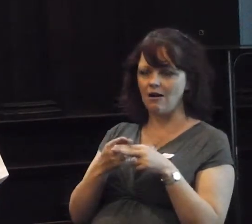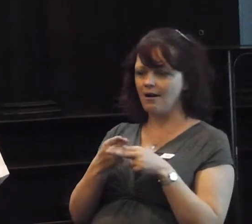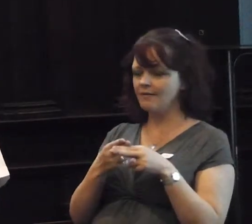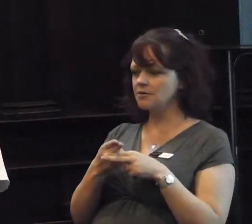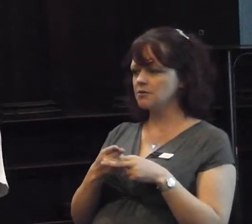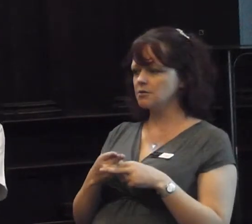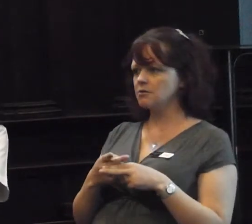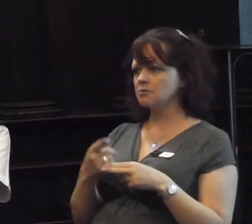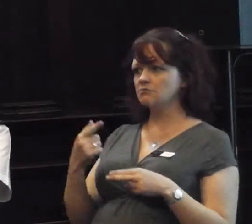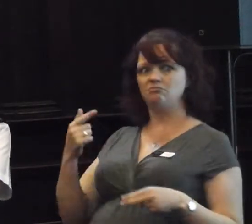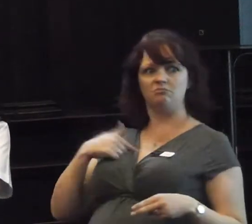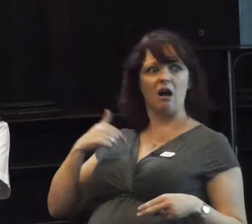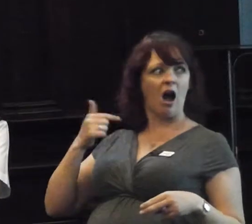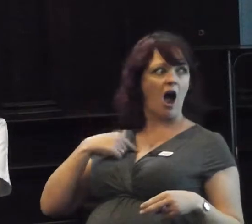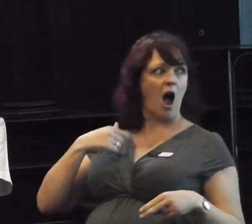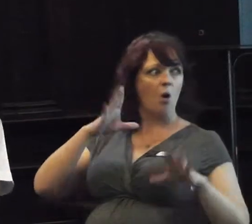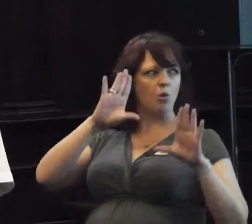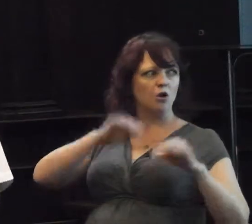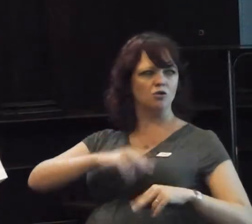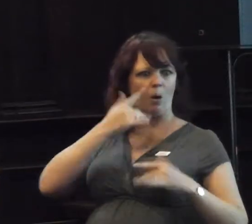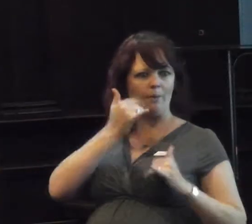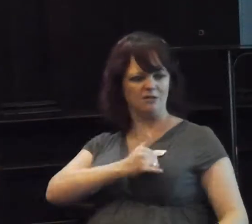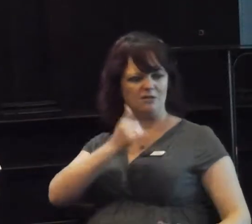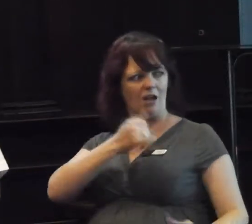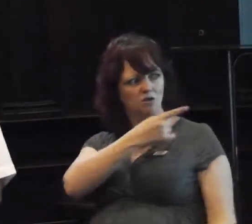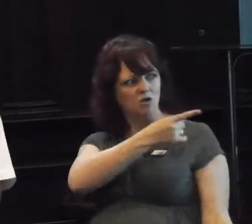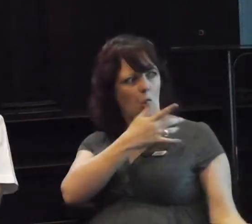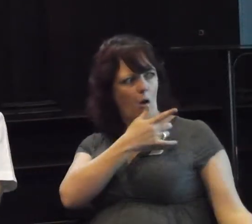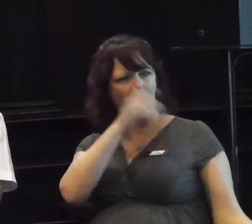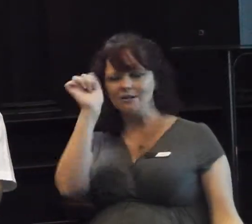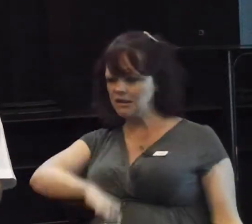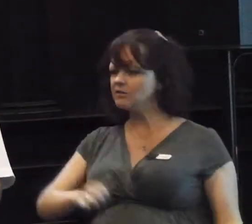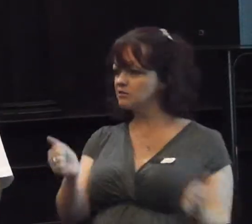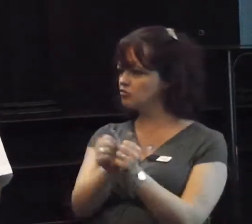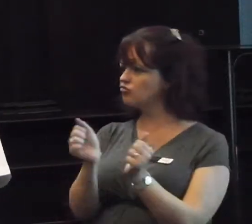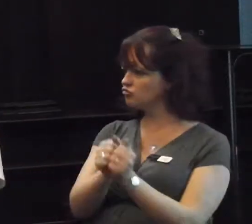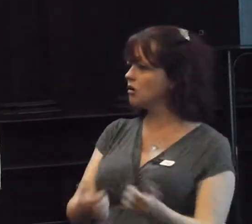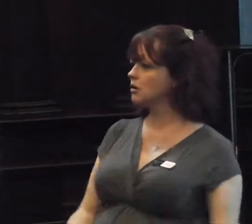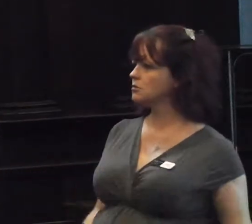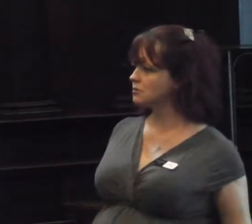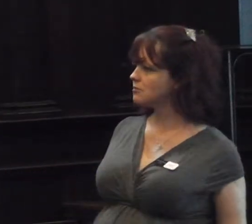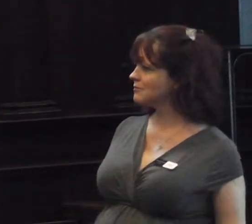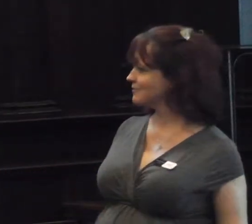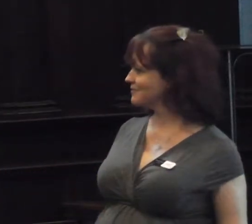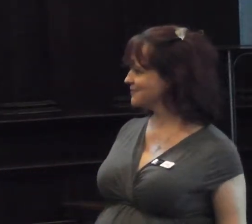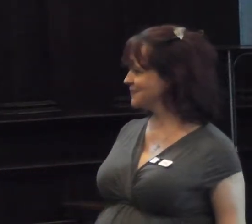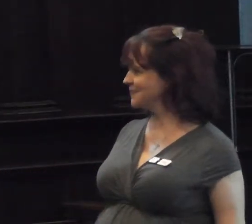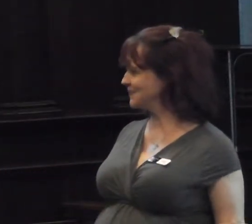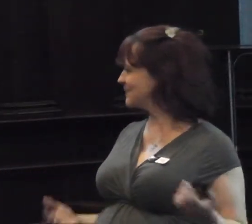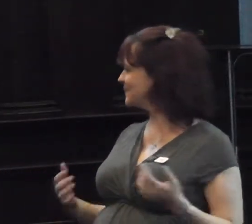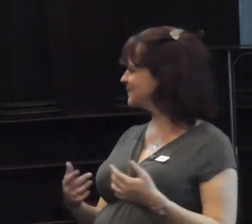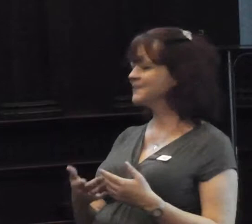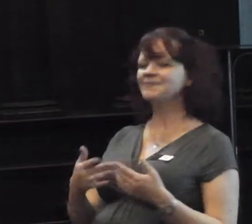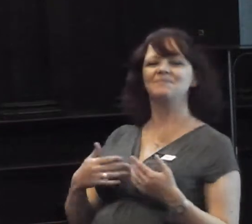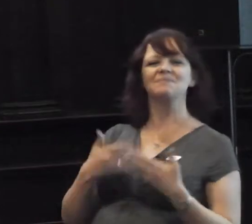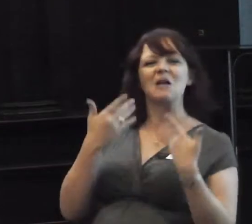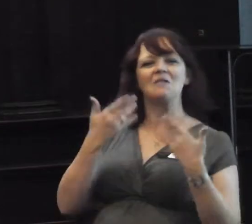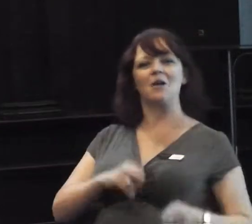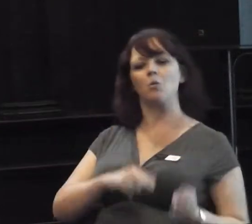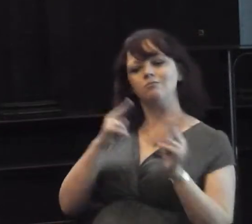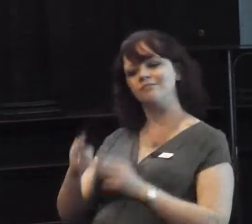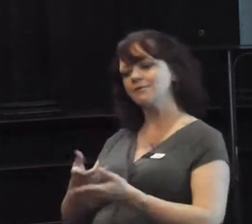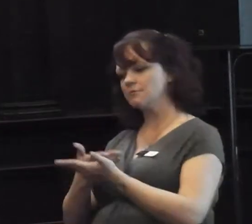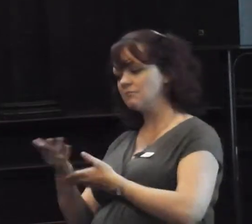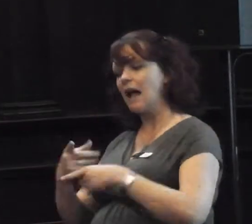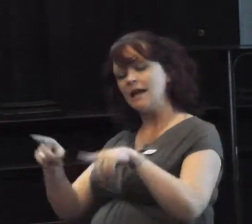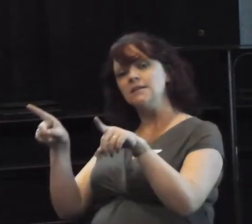I would stop and search, wouldn't you? But, absolutely. Okay, I'm now going to move that scenario on. Same